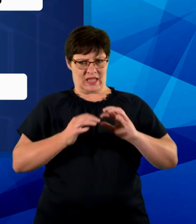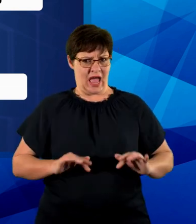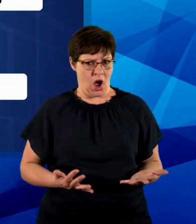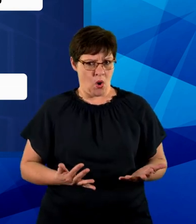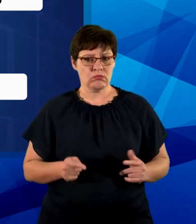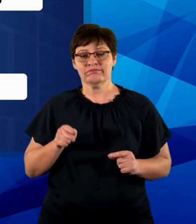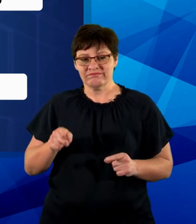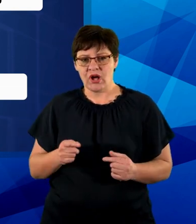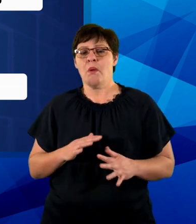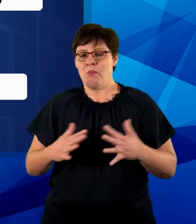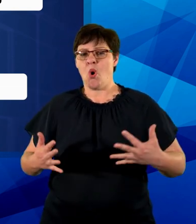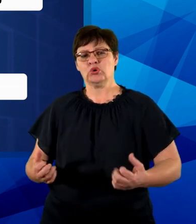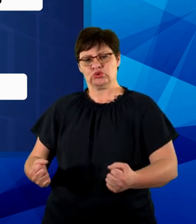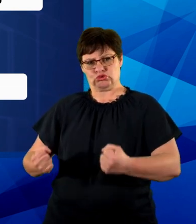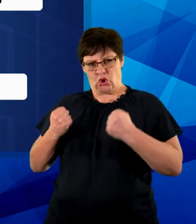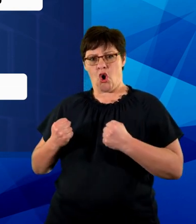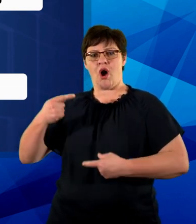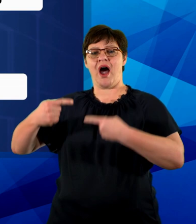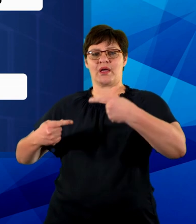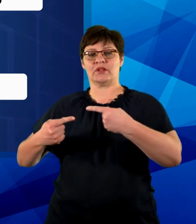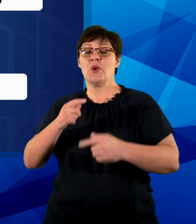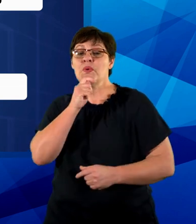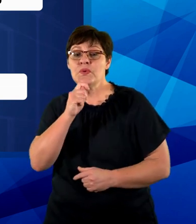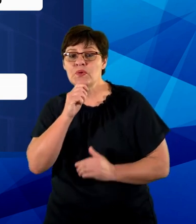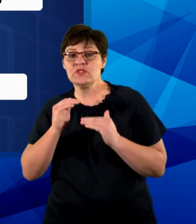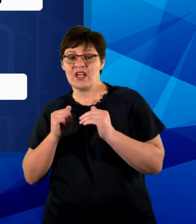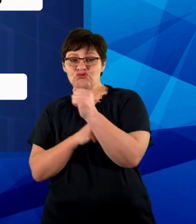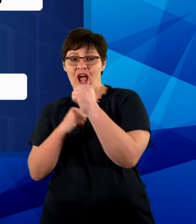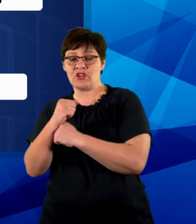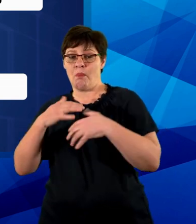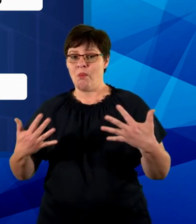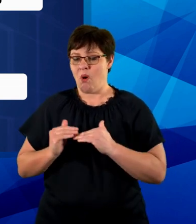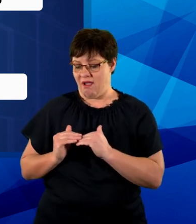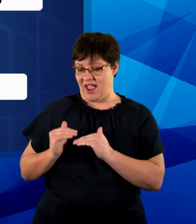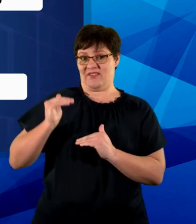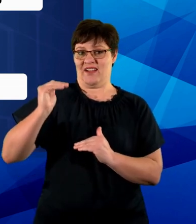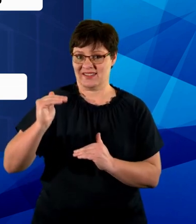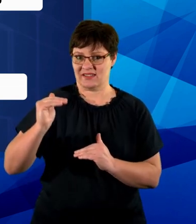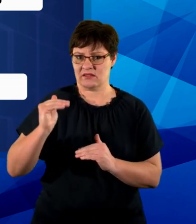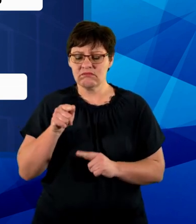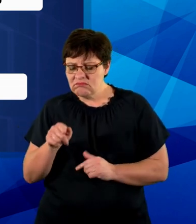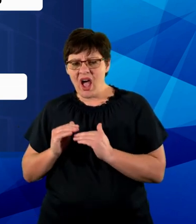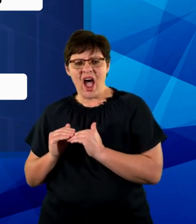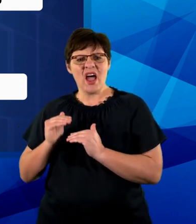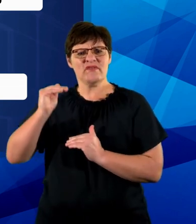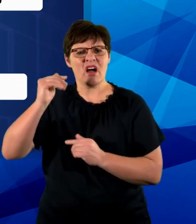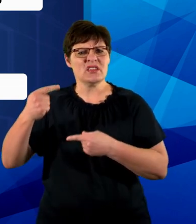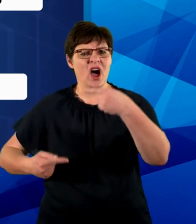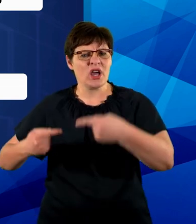argument stronger by means of a more advanced argument structure. In the advanced argument the logical flow